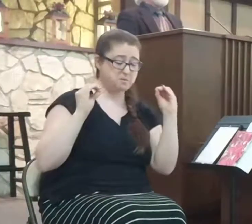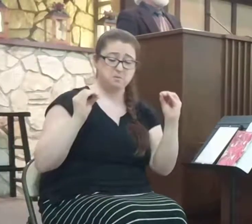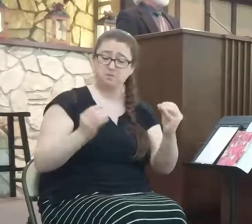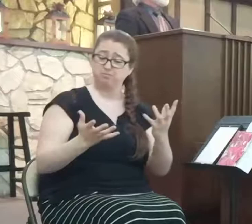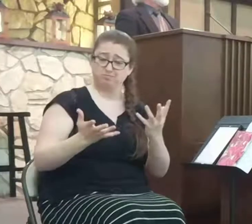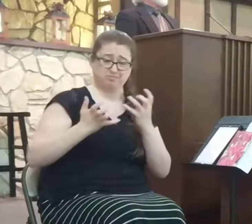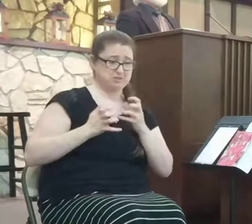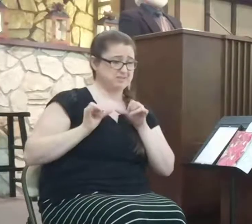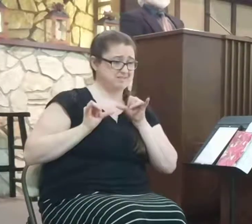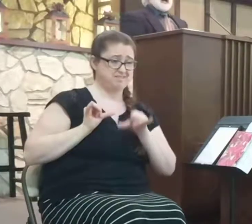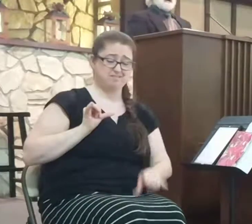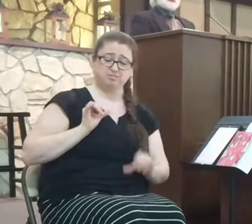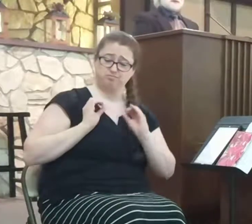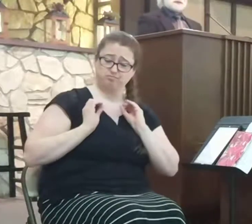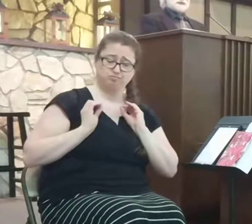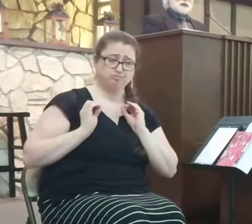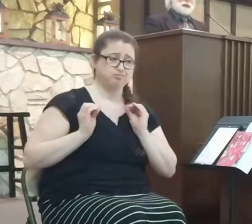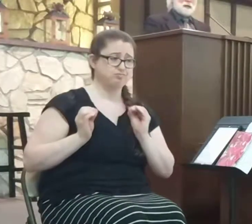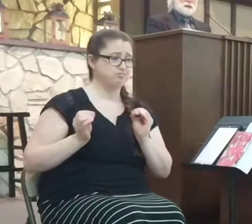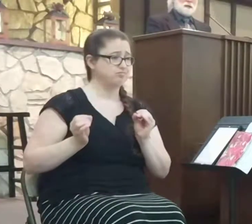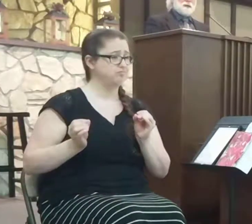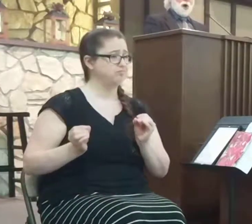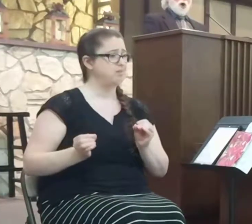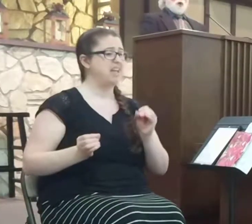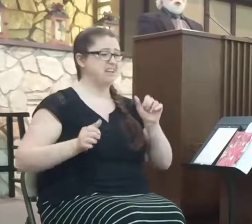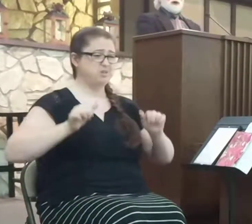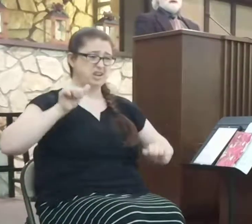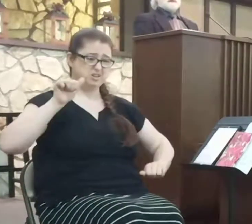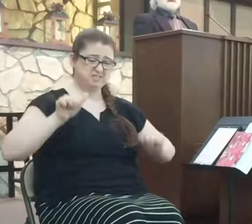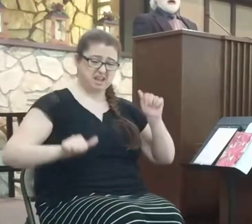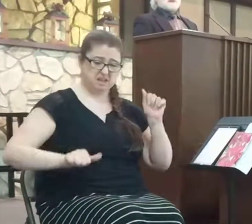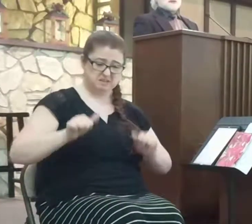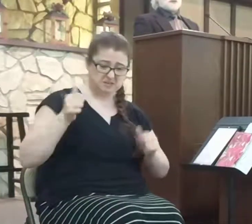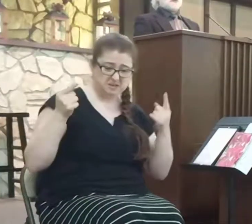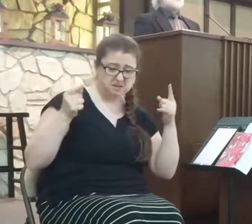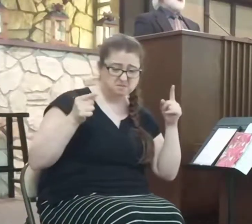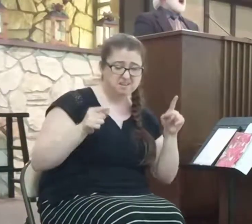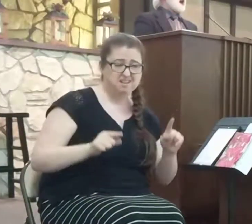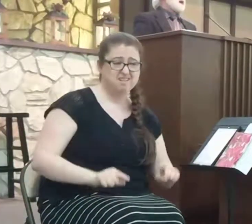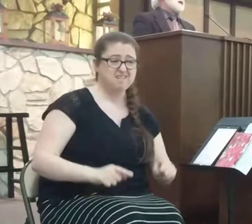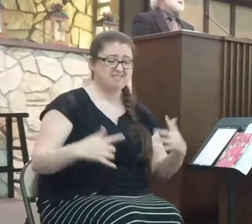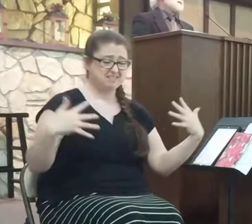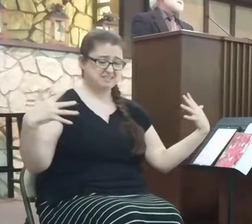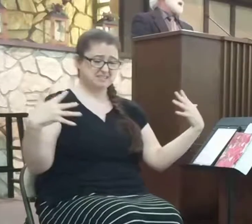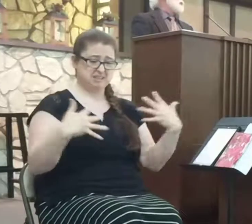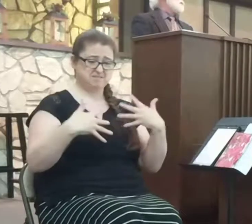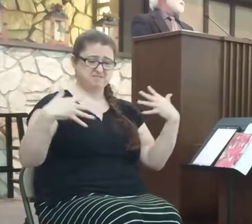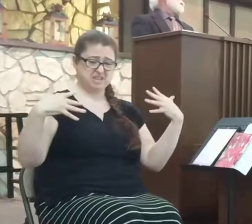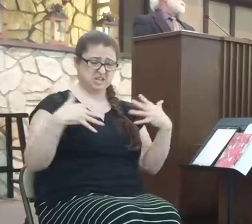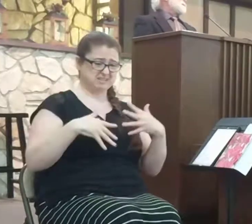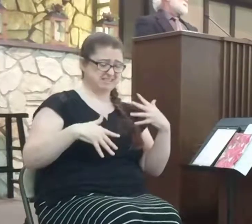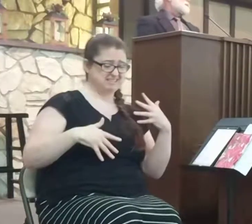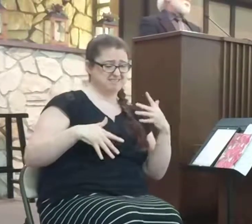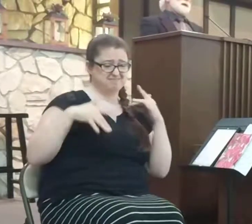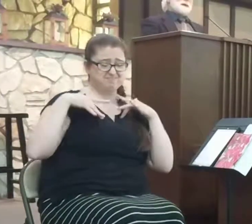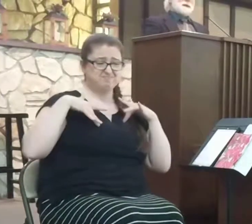desire to stay, where love survives and tears dismay.